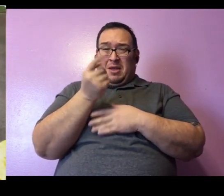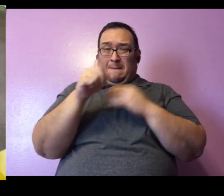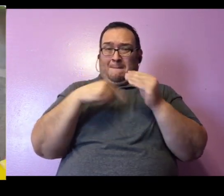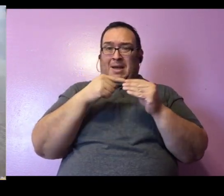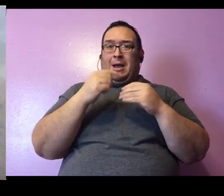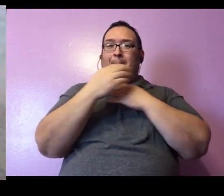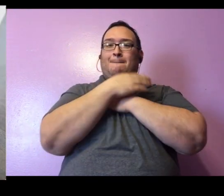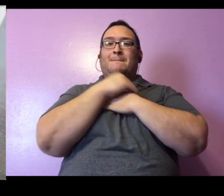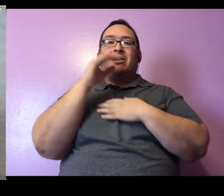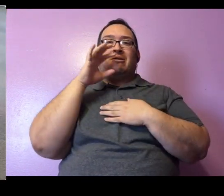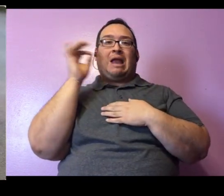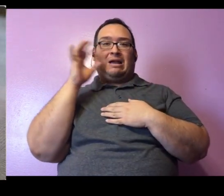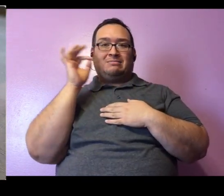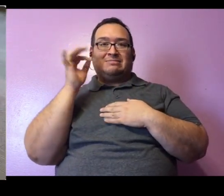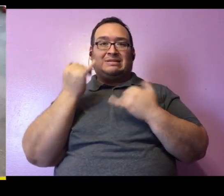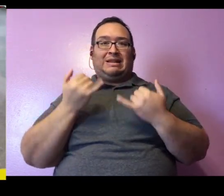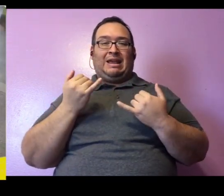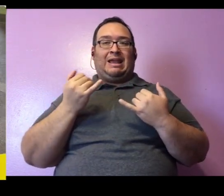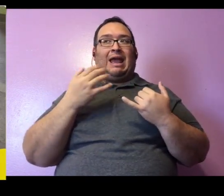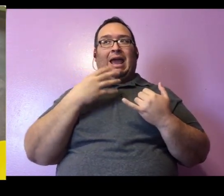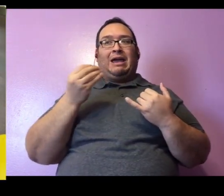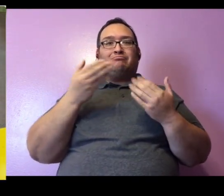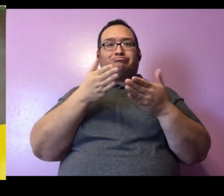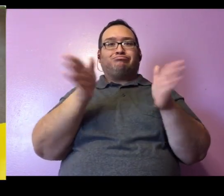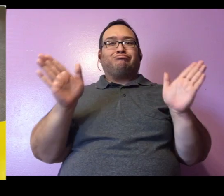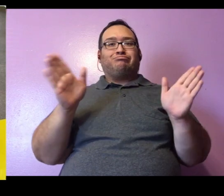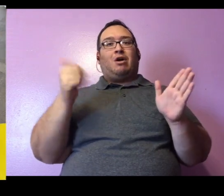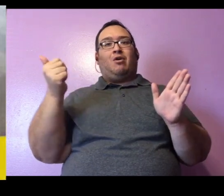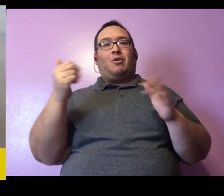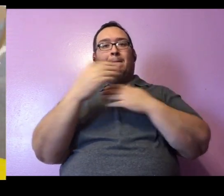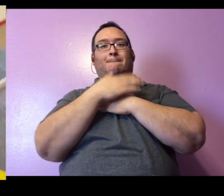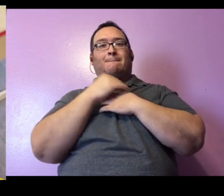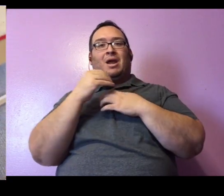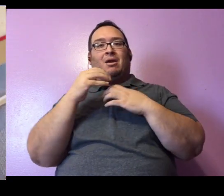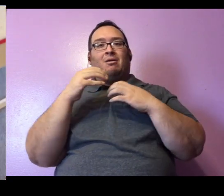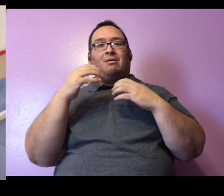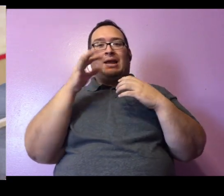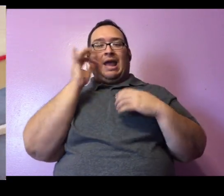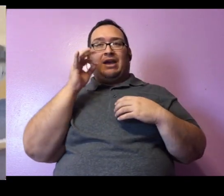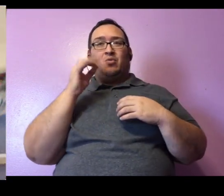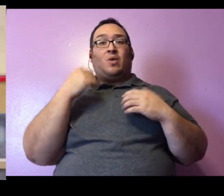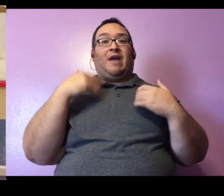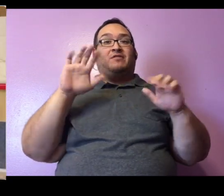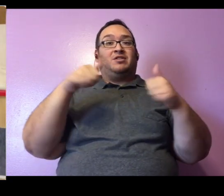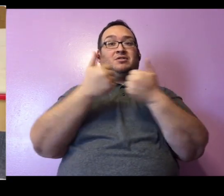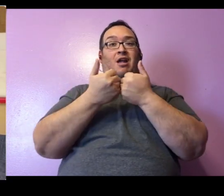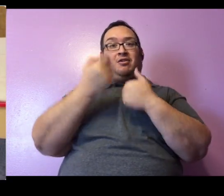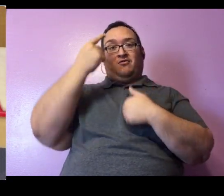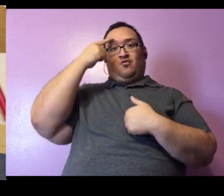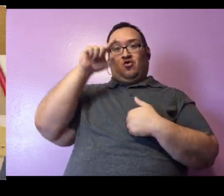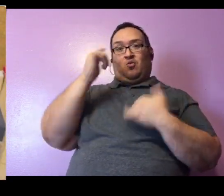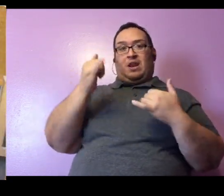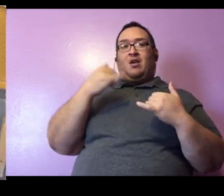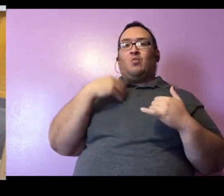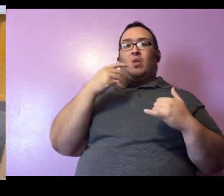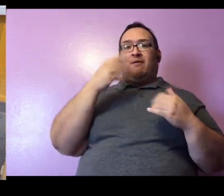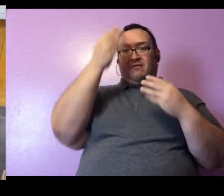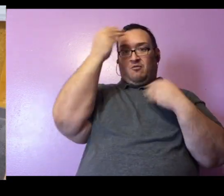today, and bear cats in general, and we have a challenge for you. Now, the information is going to go up on the Cincinnati Zoo